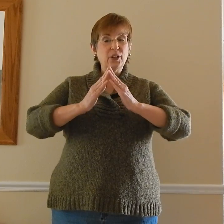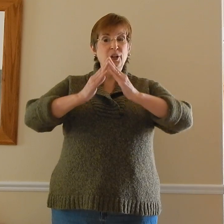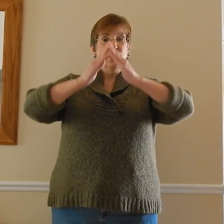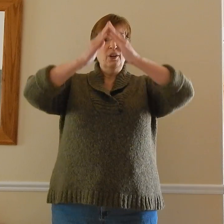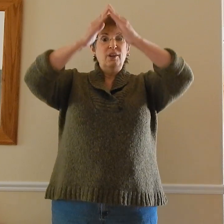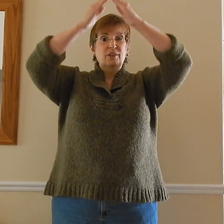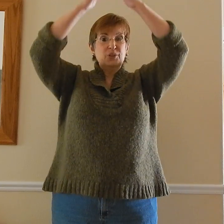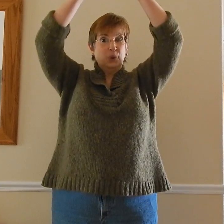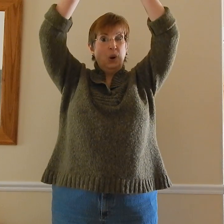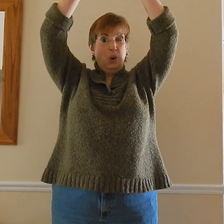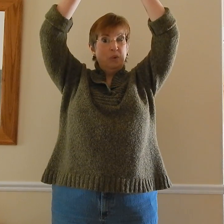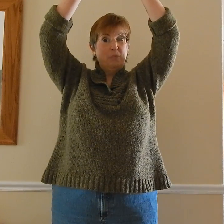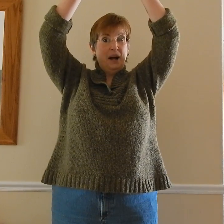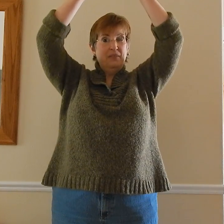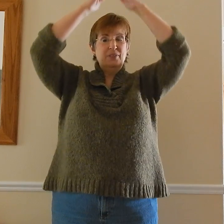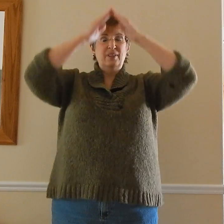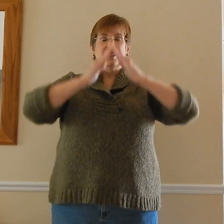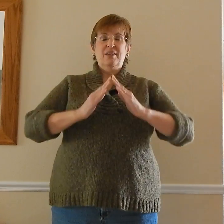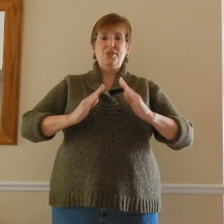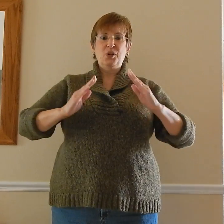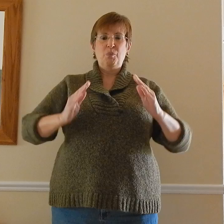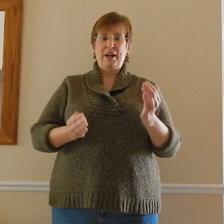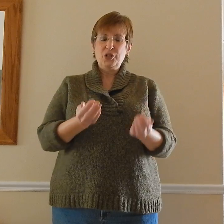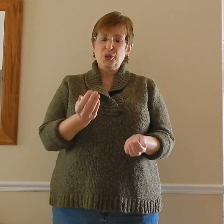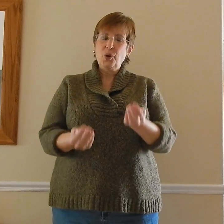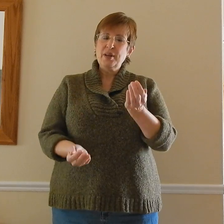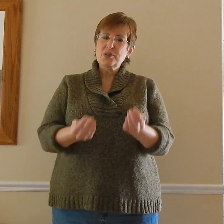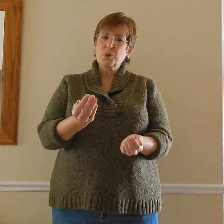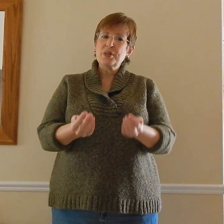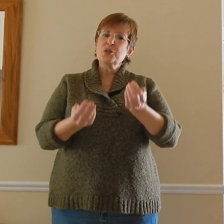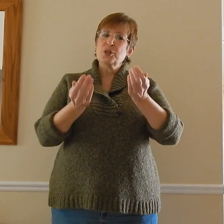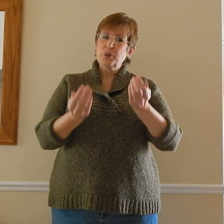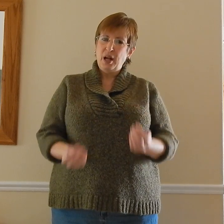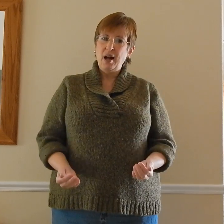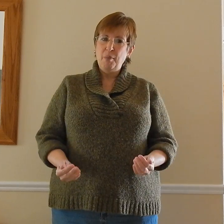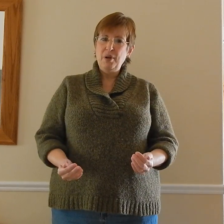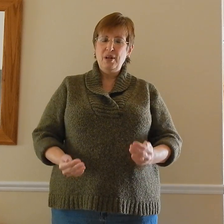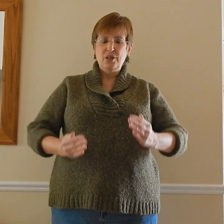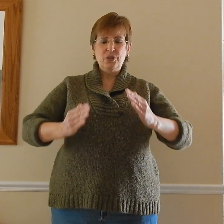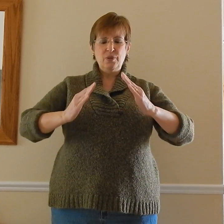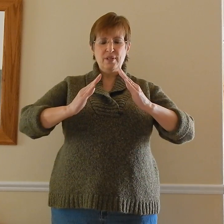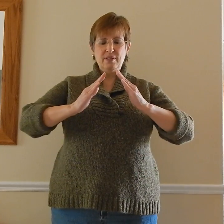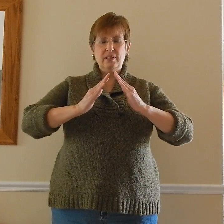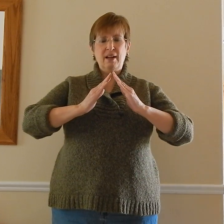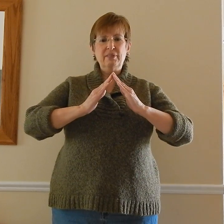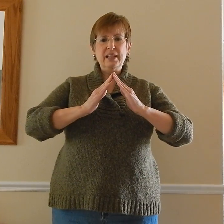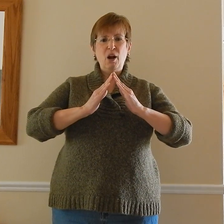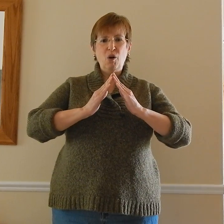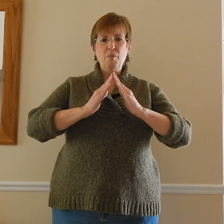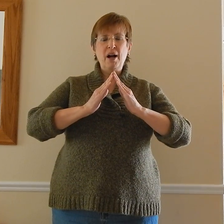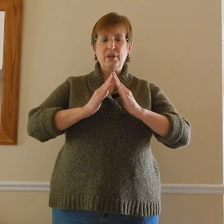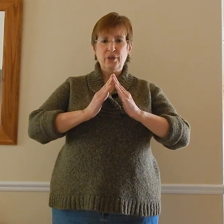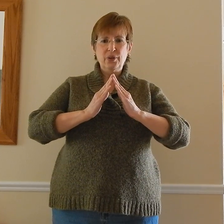to a home above. So my choice was to come to this lovely home on earth